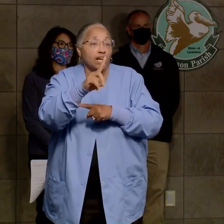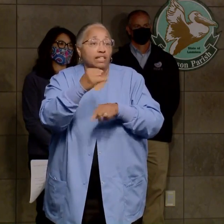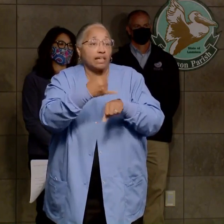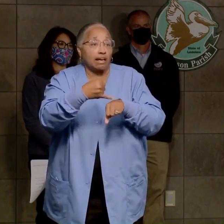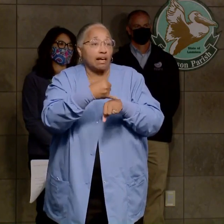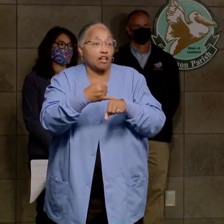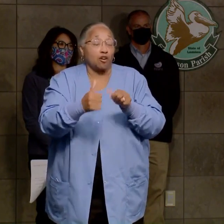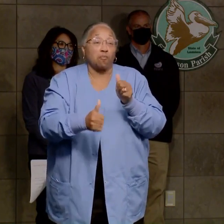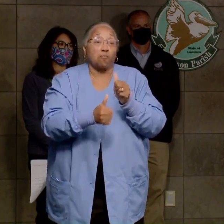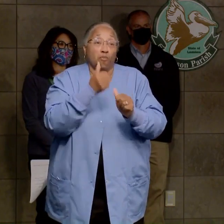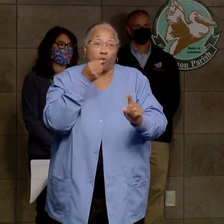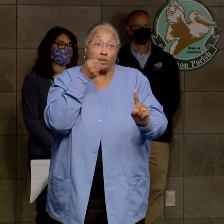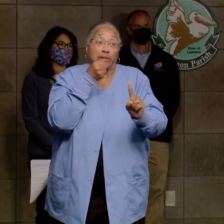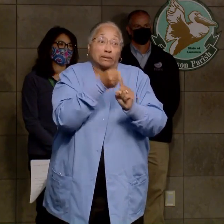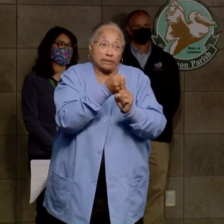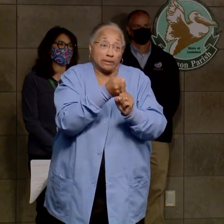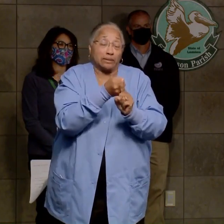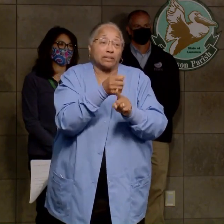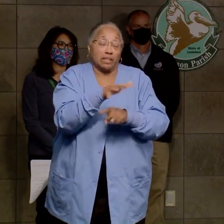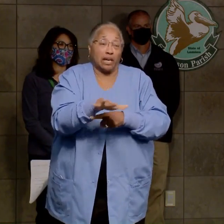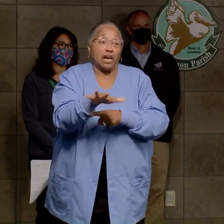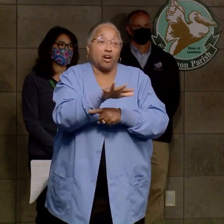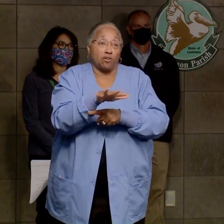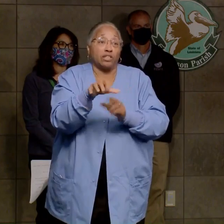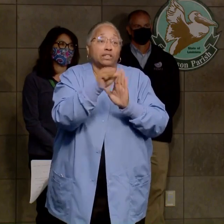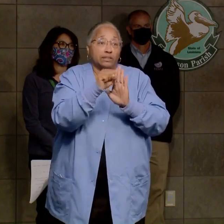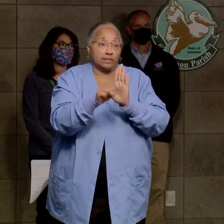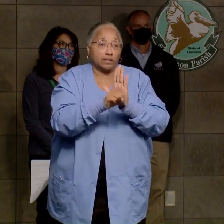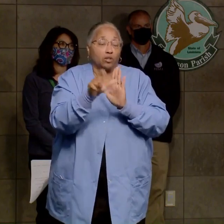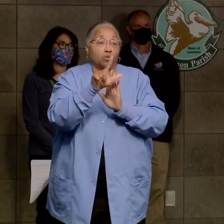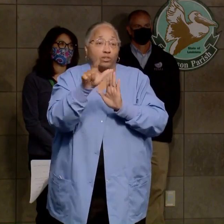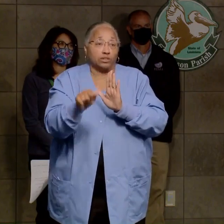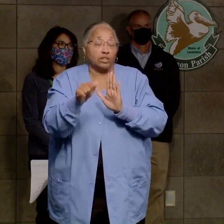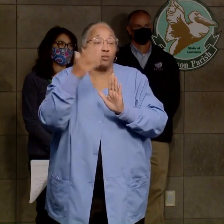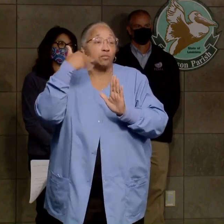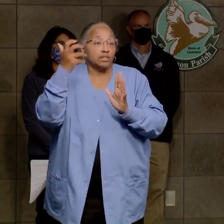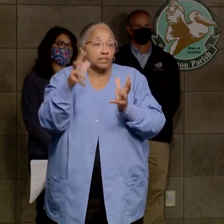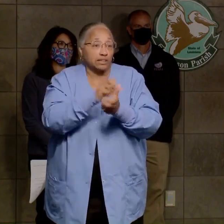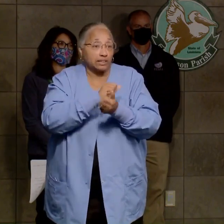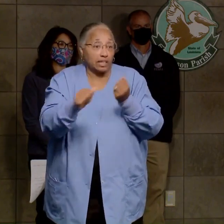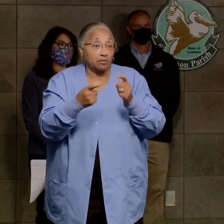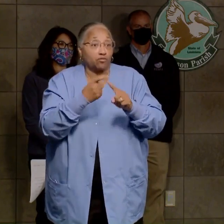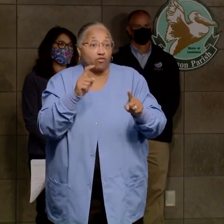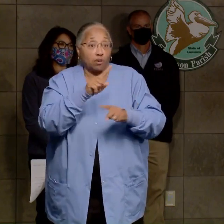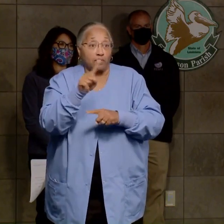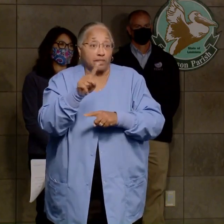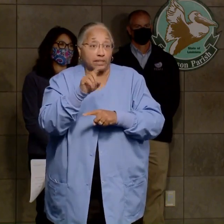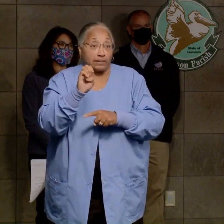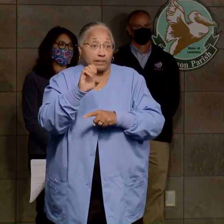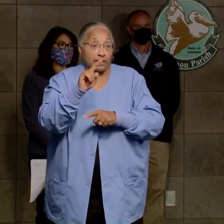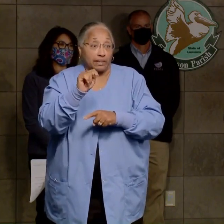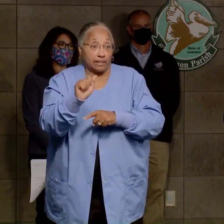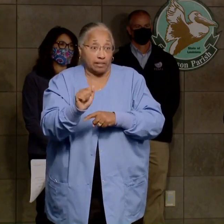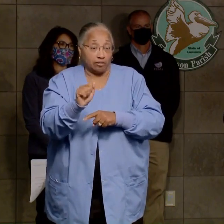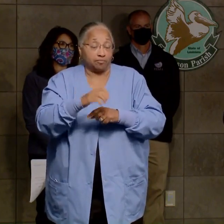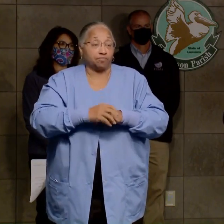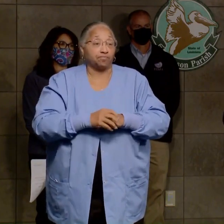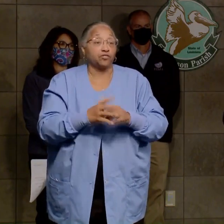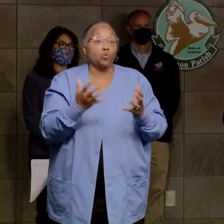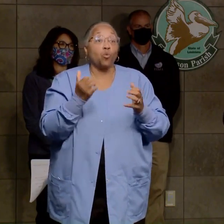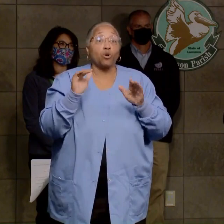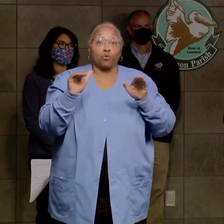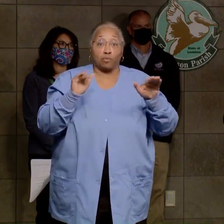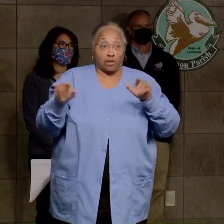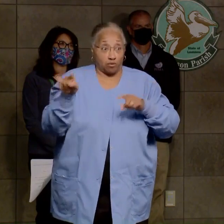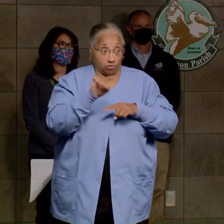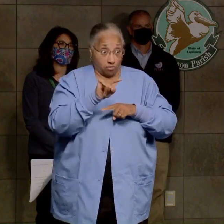most heavily impacted areas in this state with respect to the damage from Hurricane Zeta. I do want to remind everyone